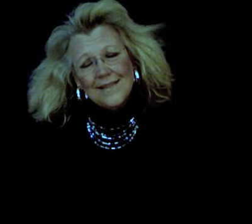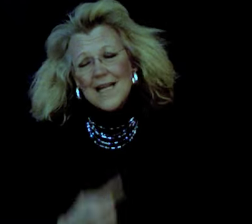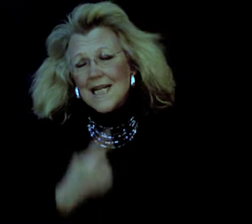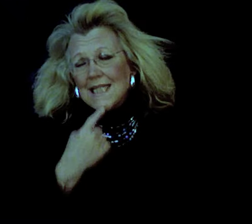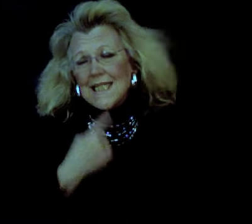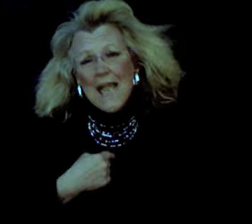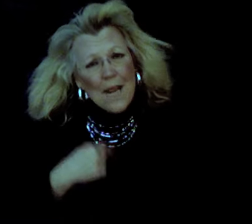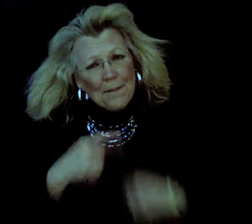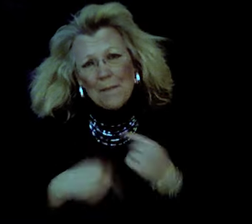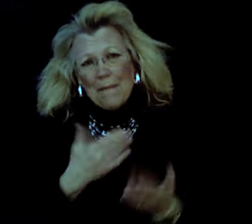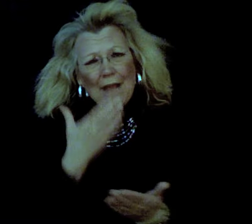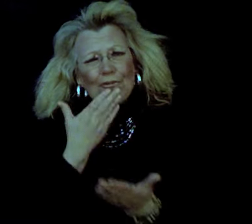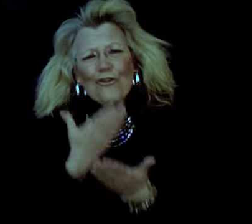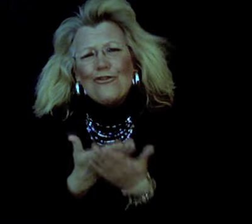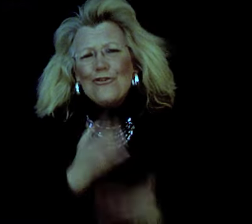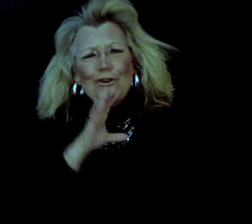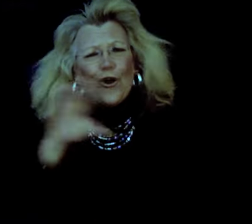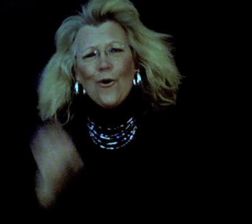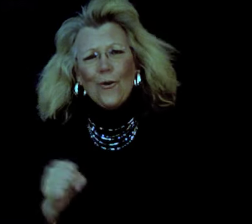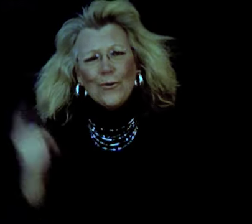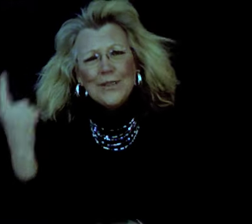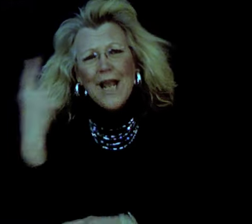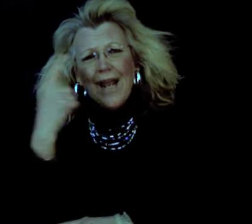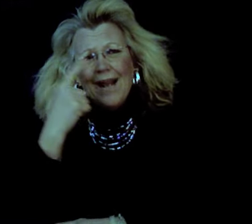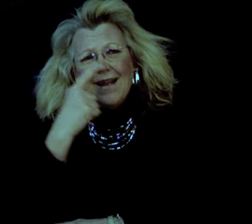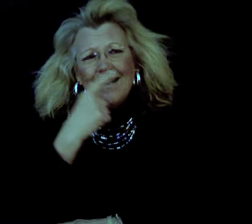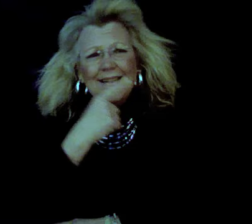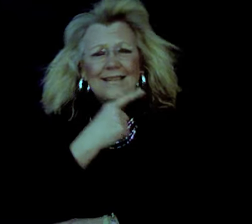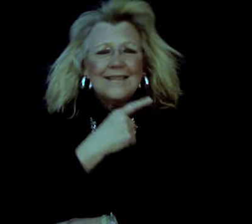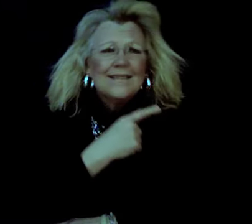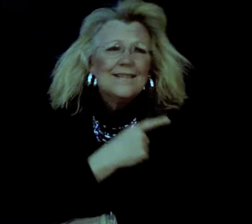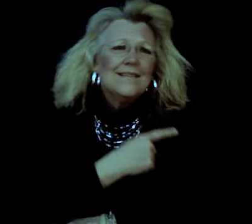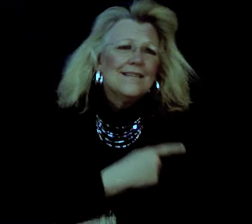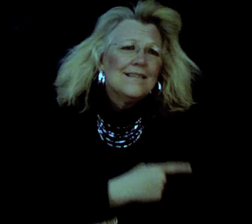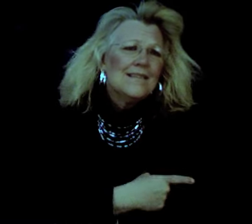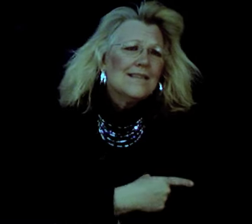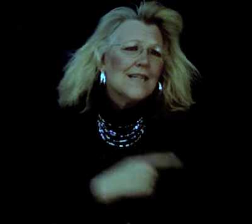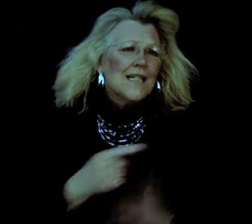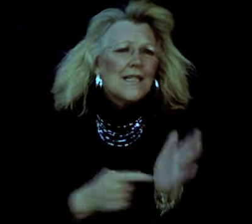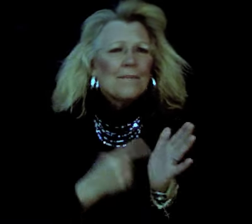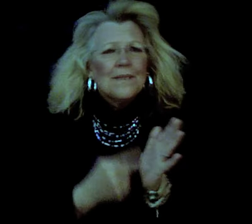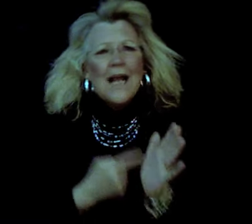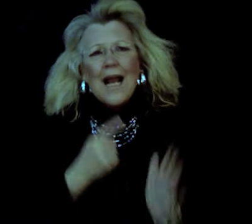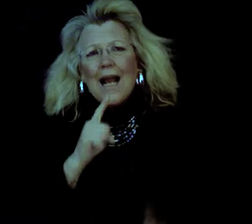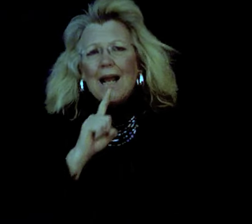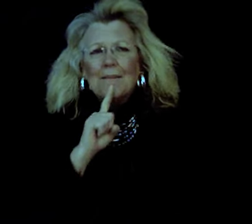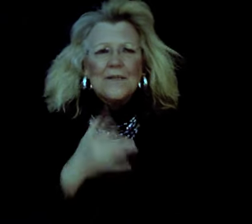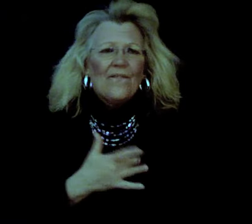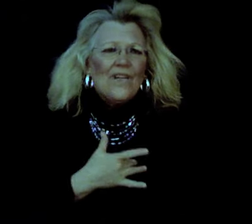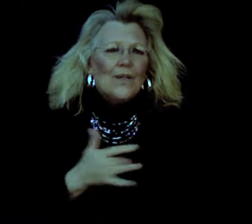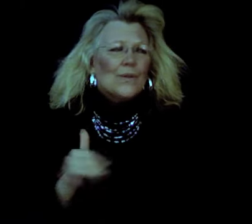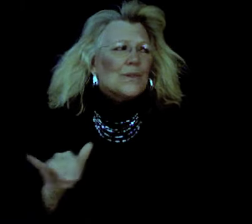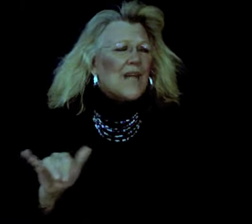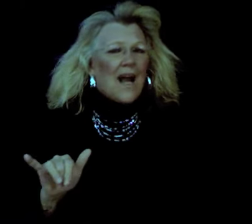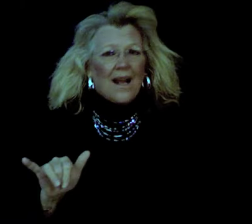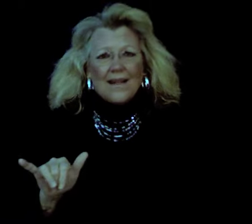Tell me about the good old days Sometimes it feels like